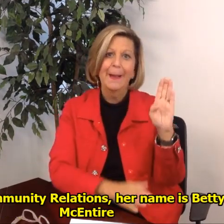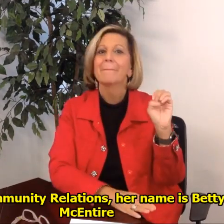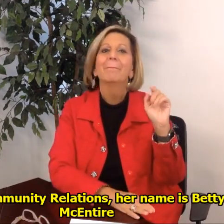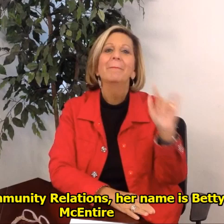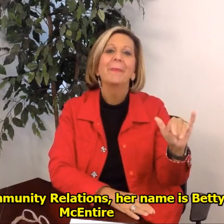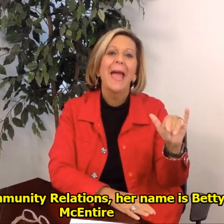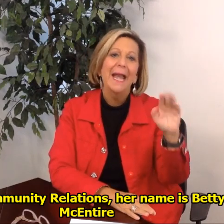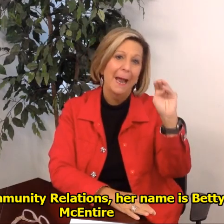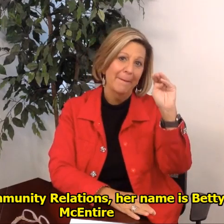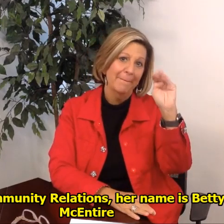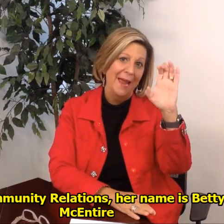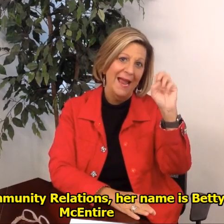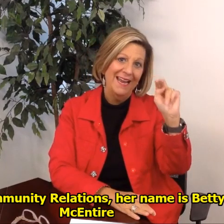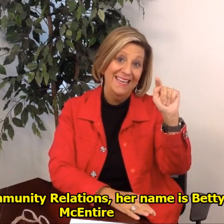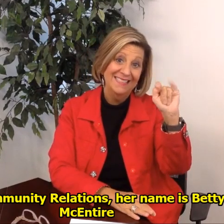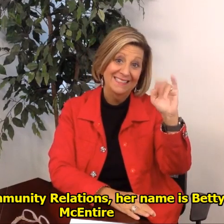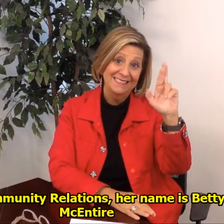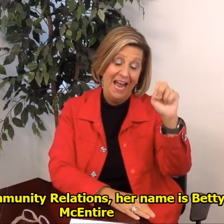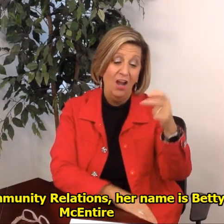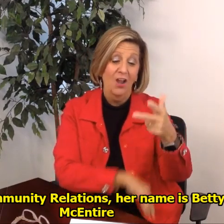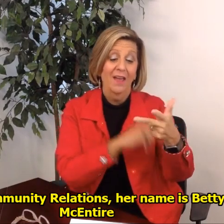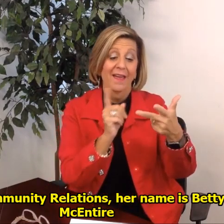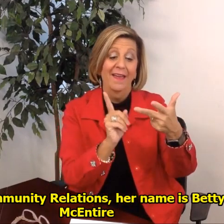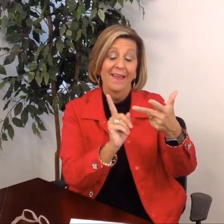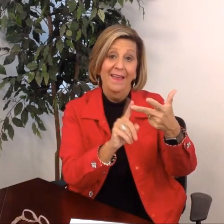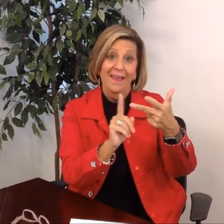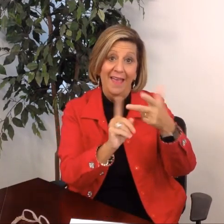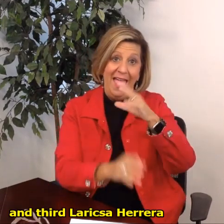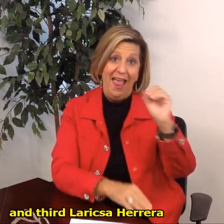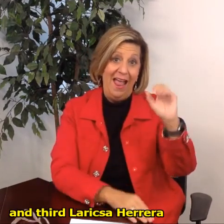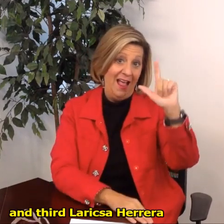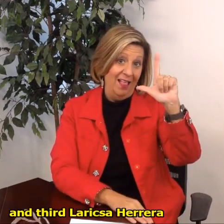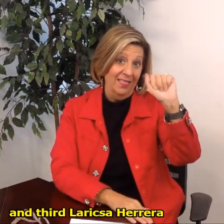relations her name is Betty McIntyre and third